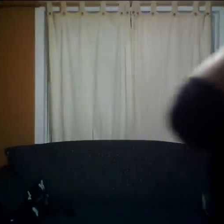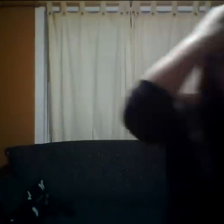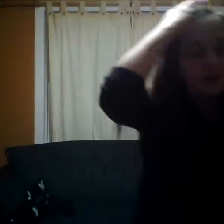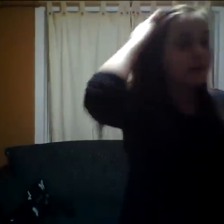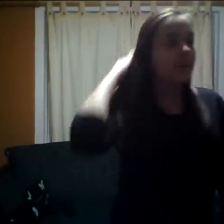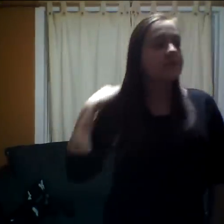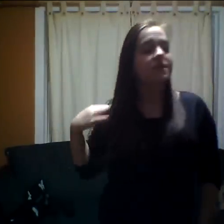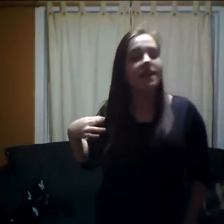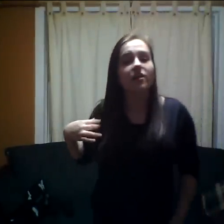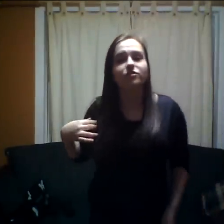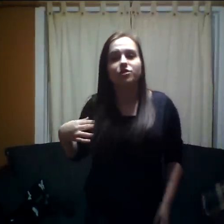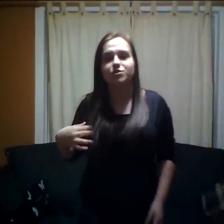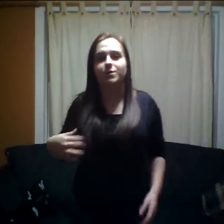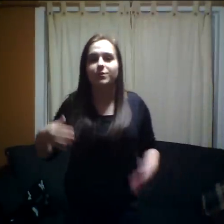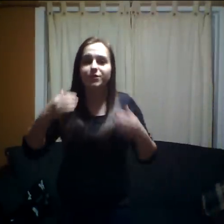Here's Adele, Don't You Remember.